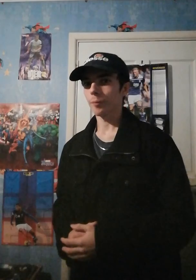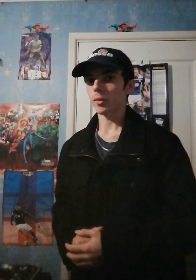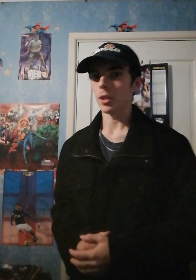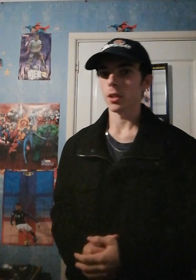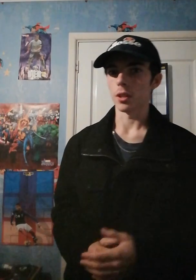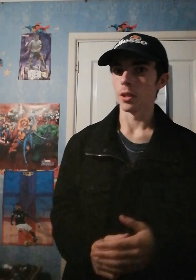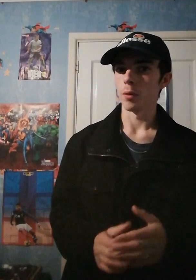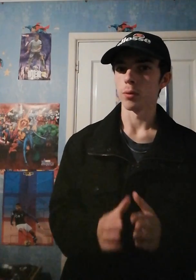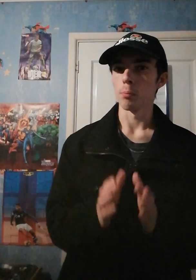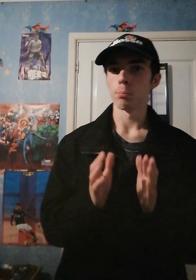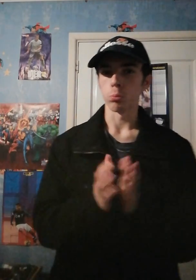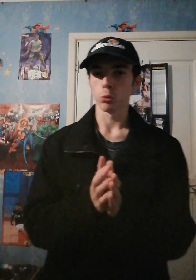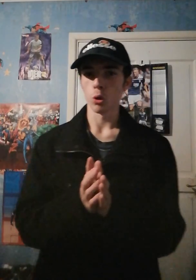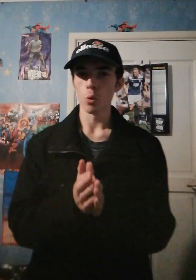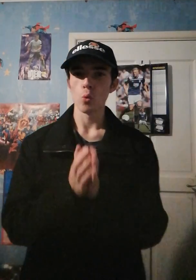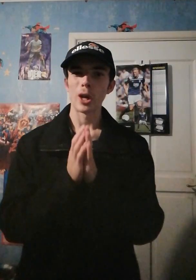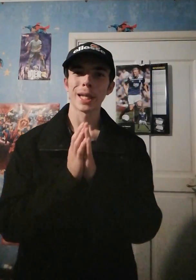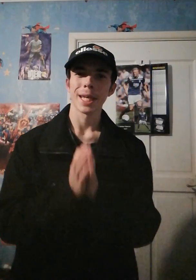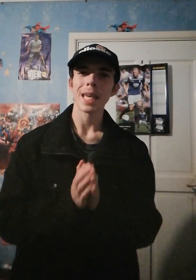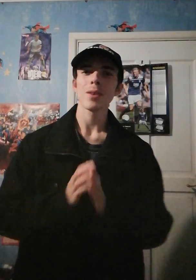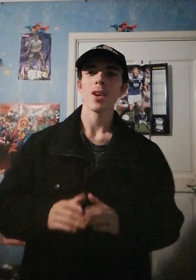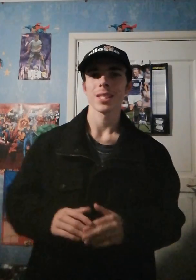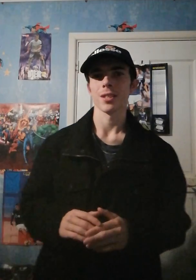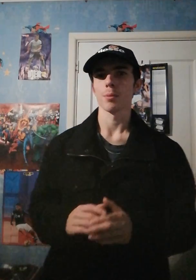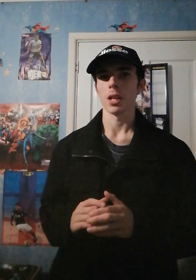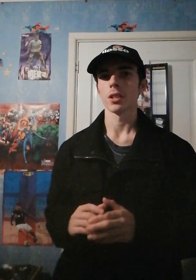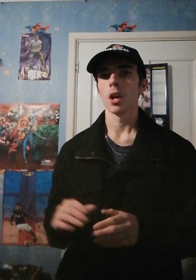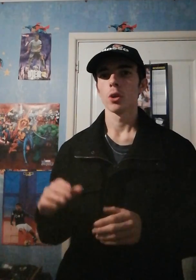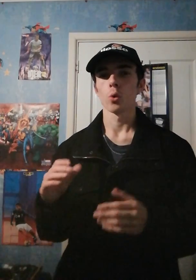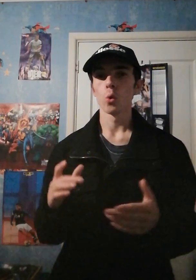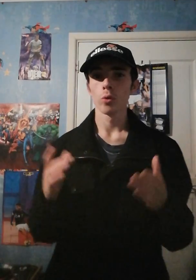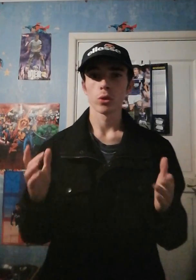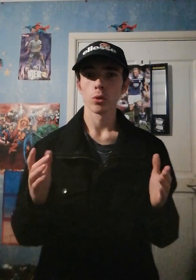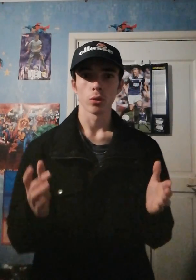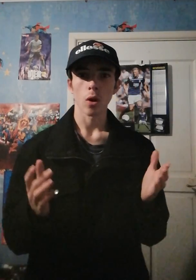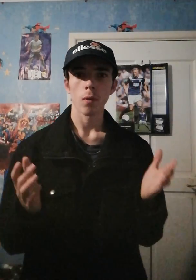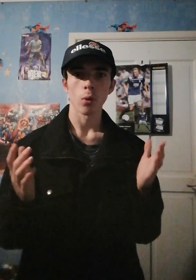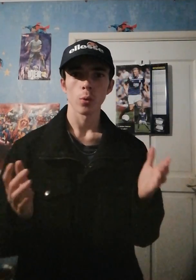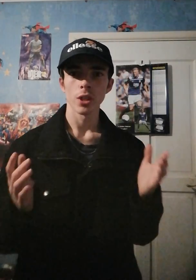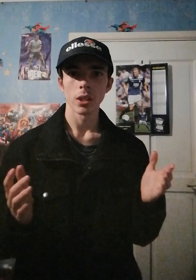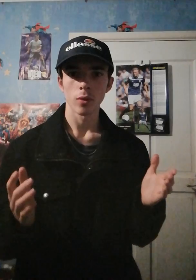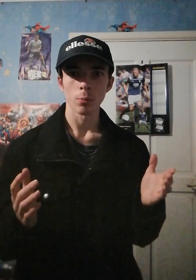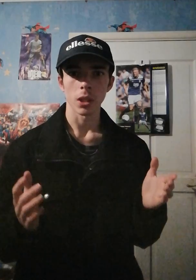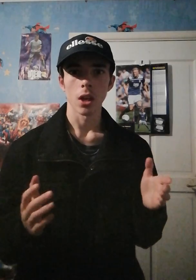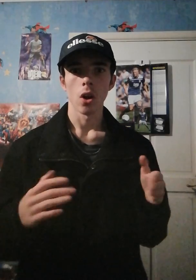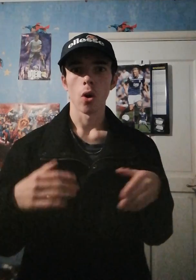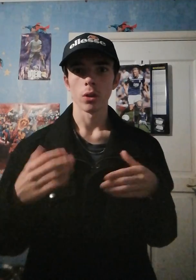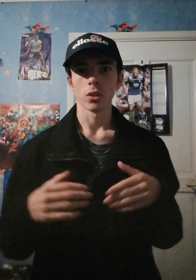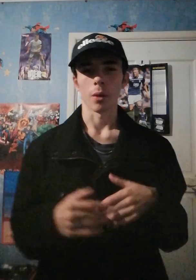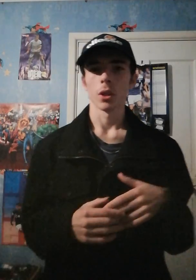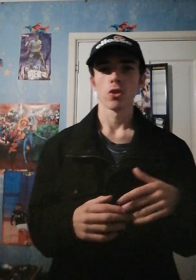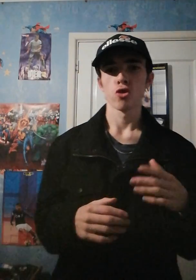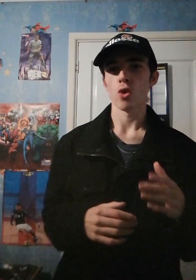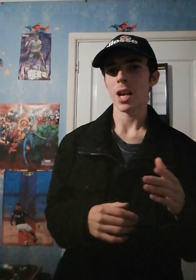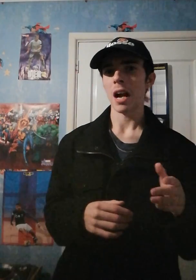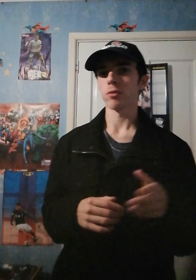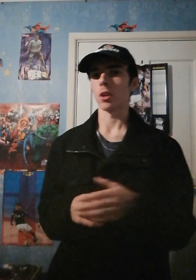you know, for two key Redskins players to all of a sudden start following Jalen Ramsey on Instagram straight after